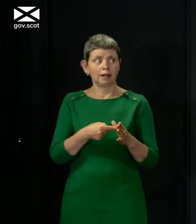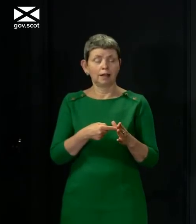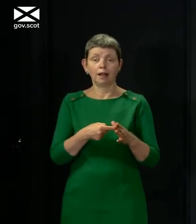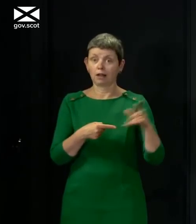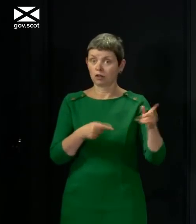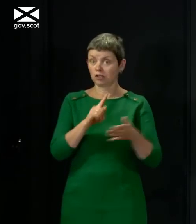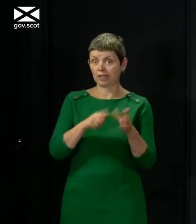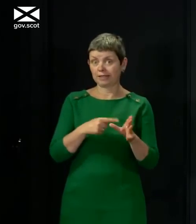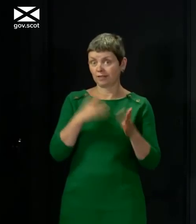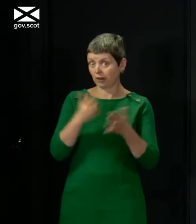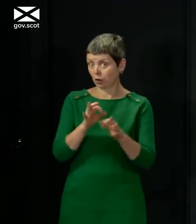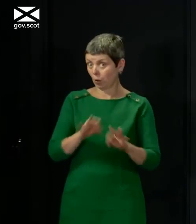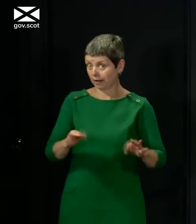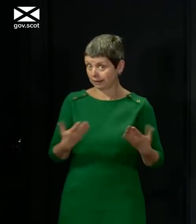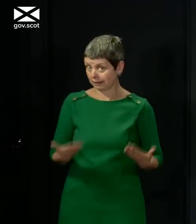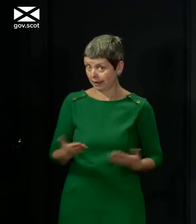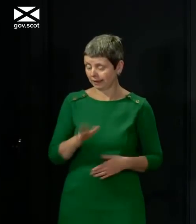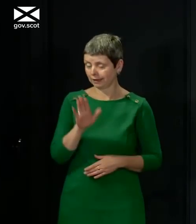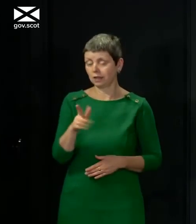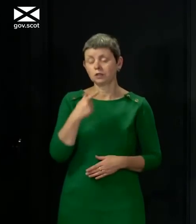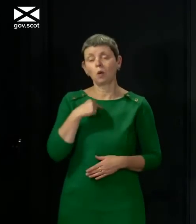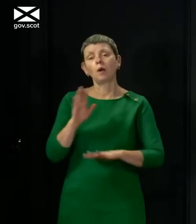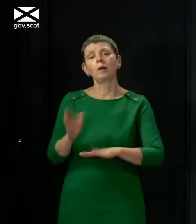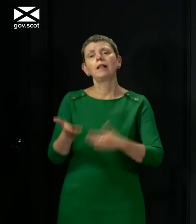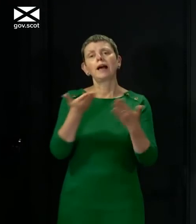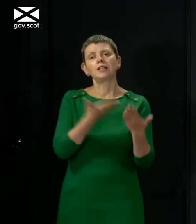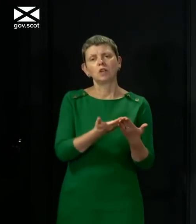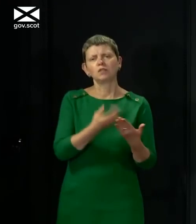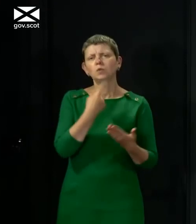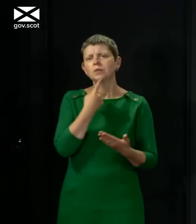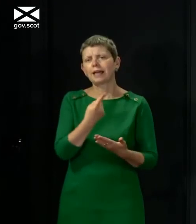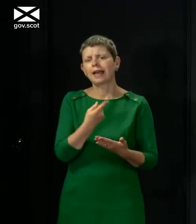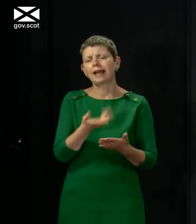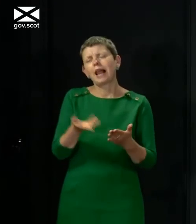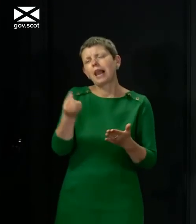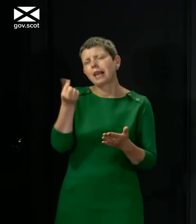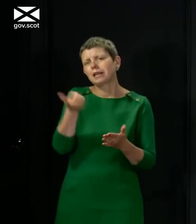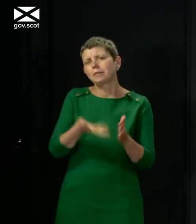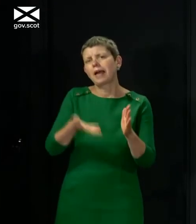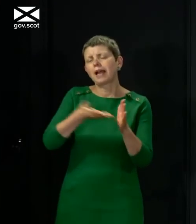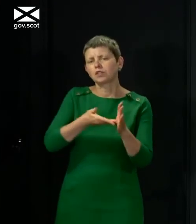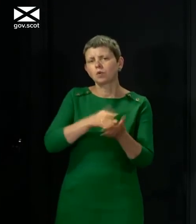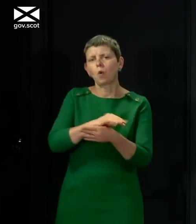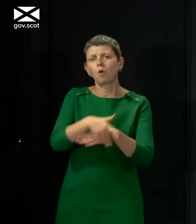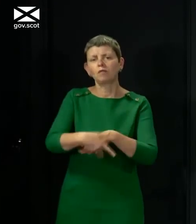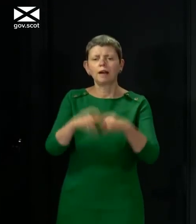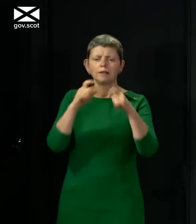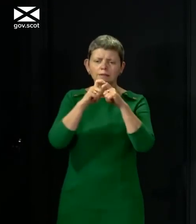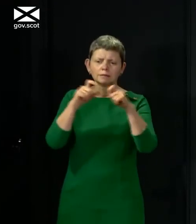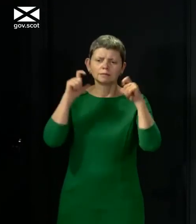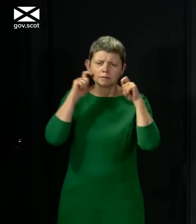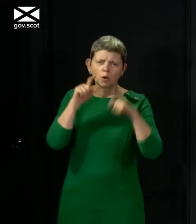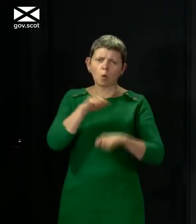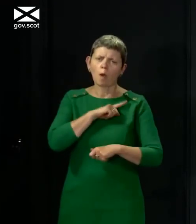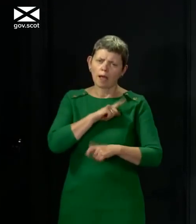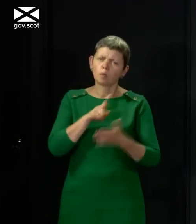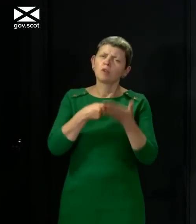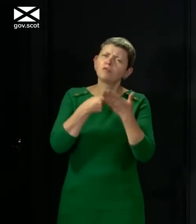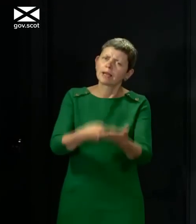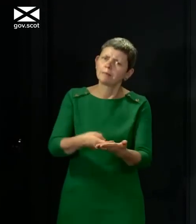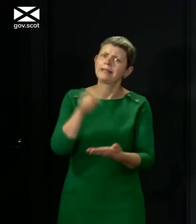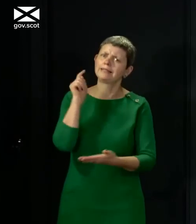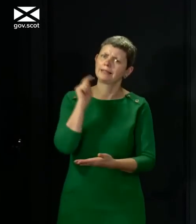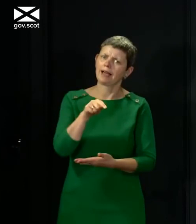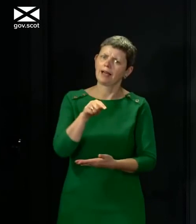saying a single word so I'm going to hand over to him just to say a little bit about why we're asking people to wear face coverings what